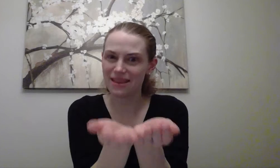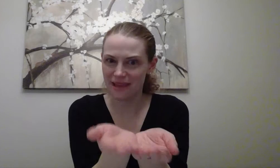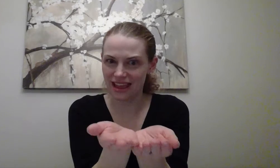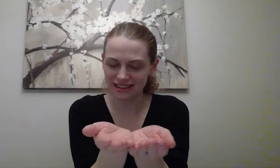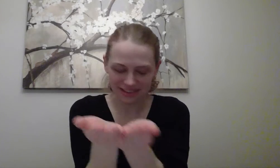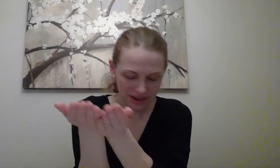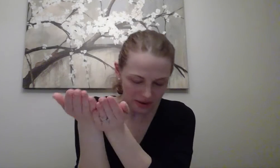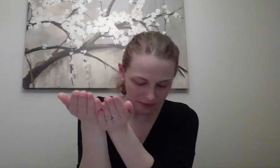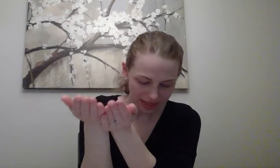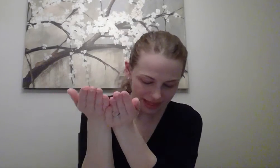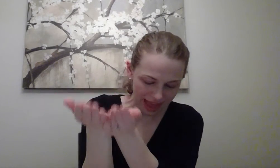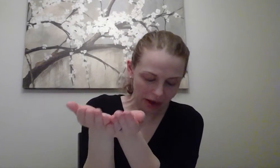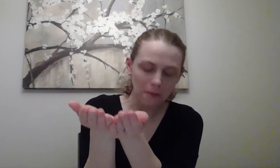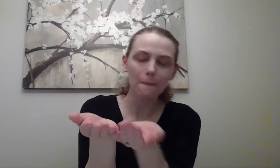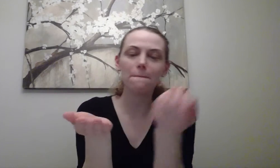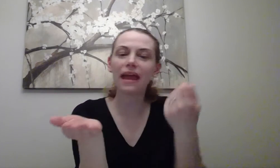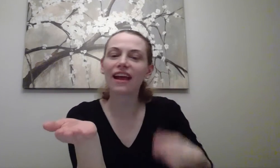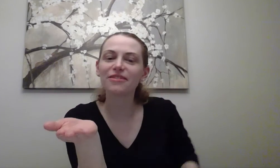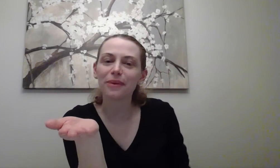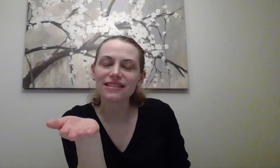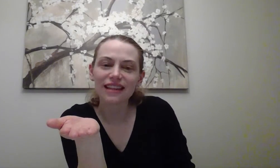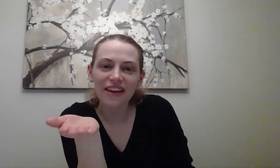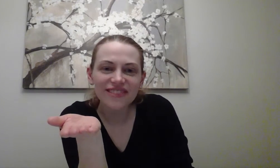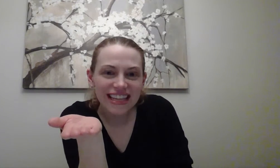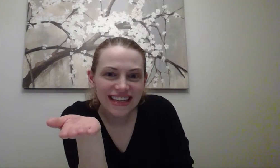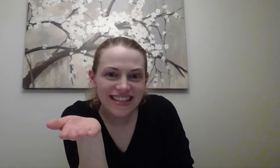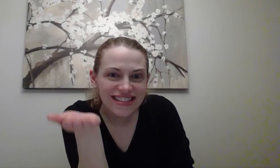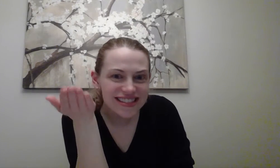Headband. Without band. What's left is.